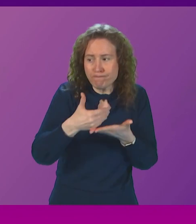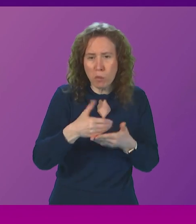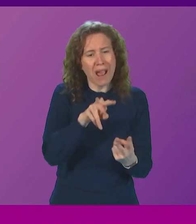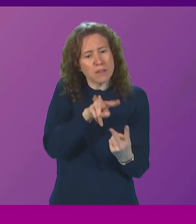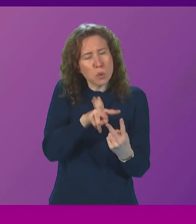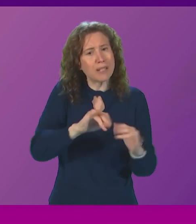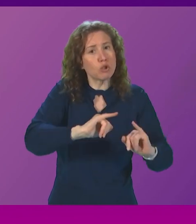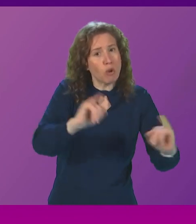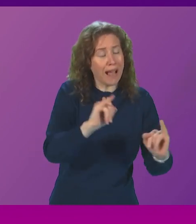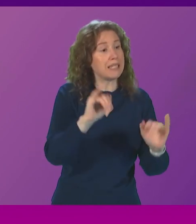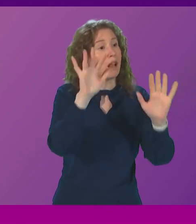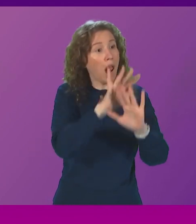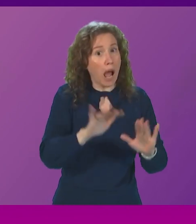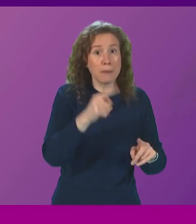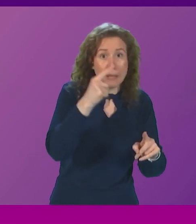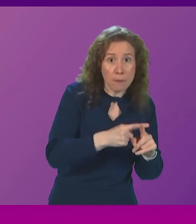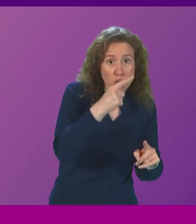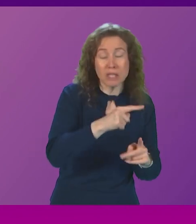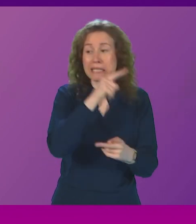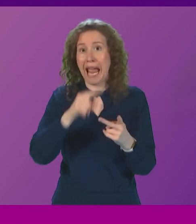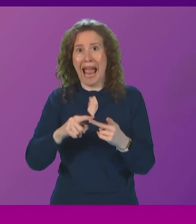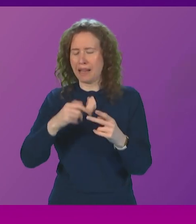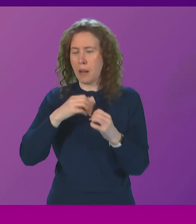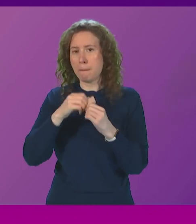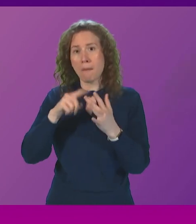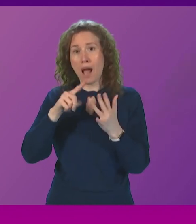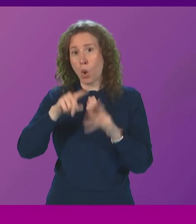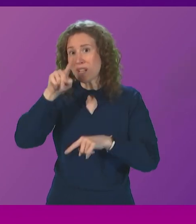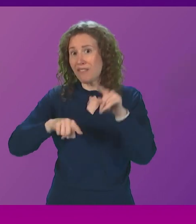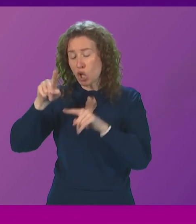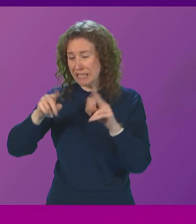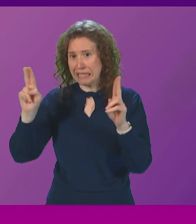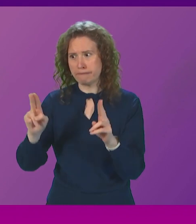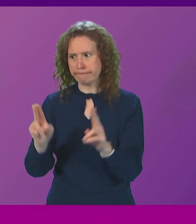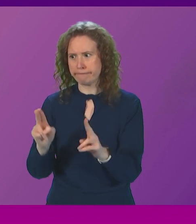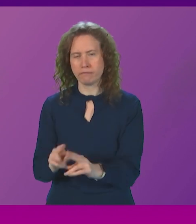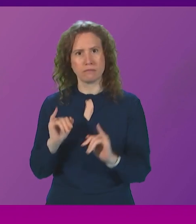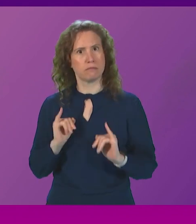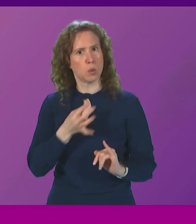crises of the climate emergency and the loss of our biodiversity. Douglas Ross.